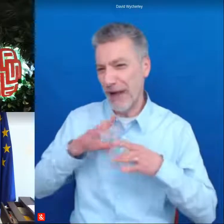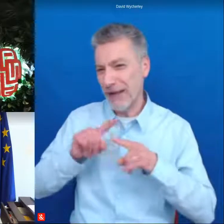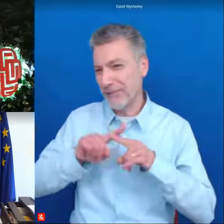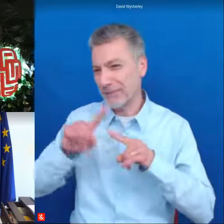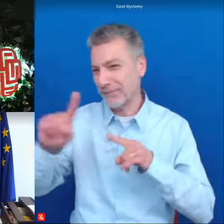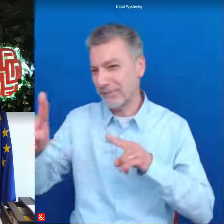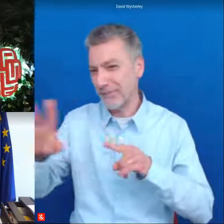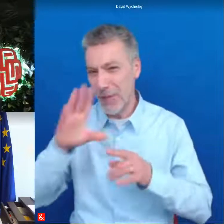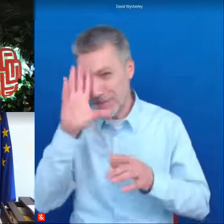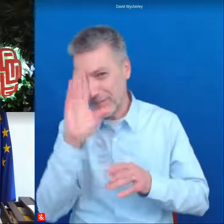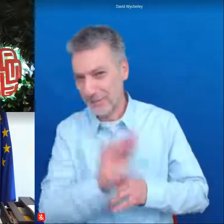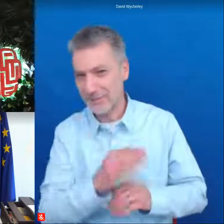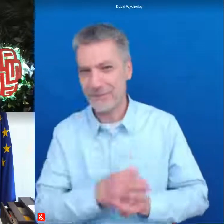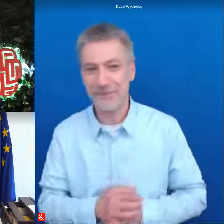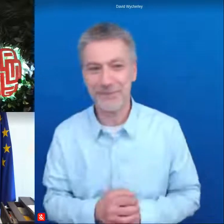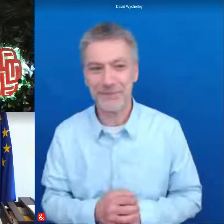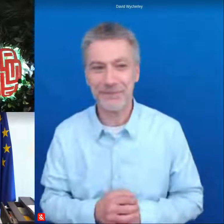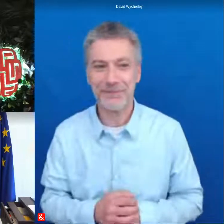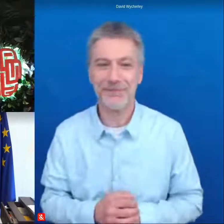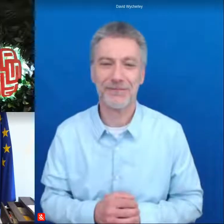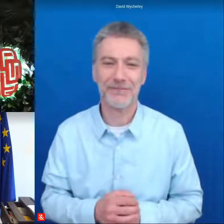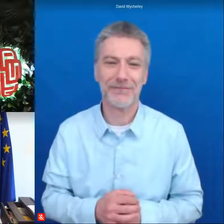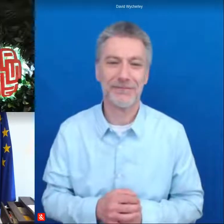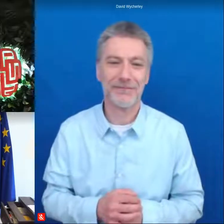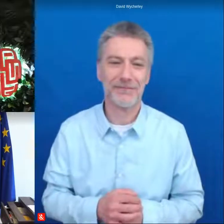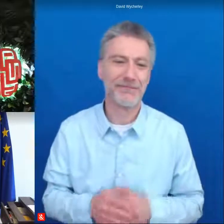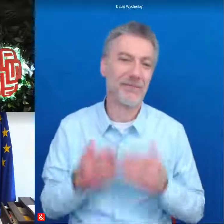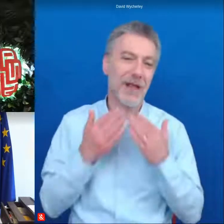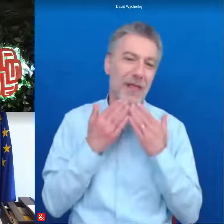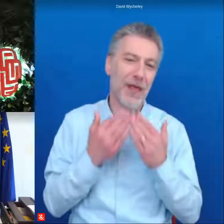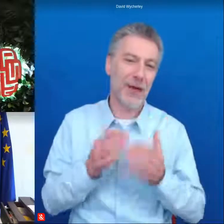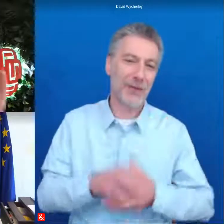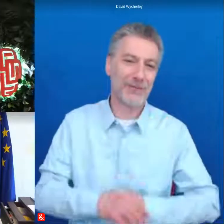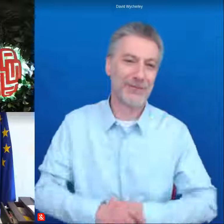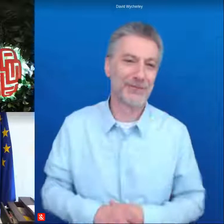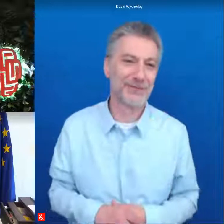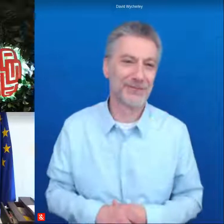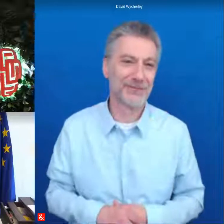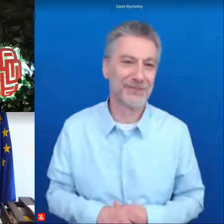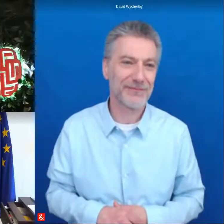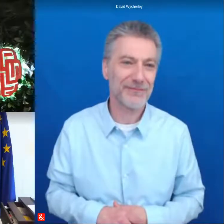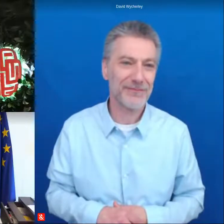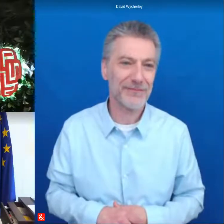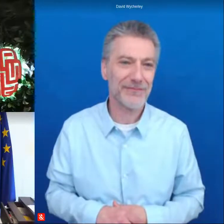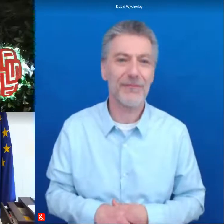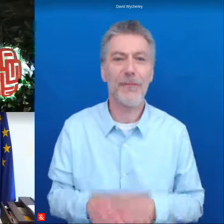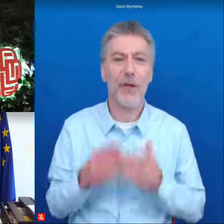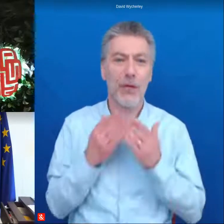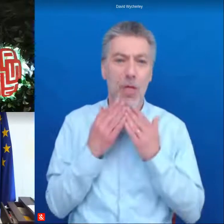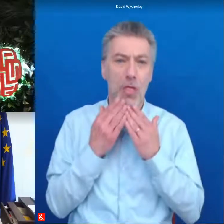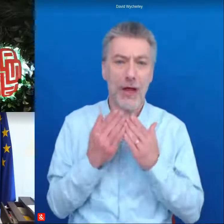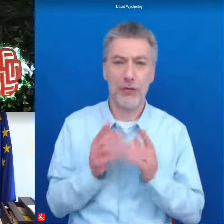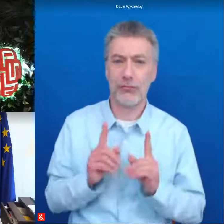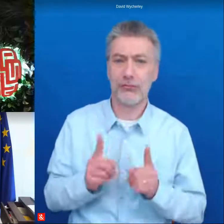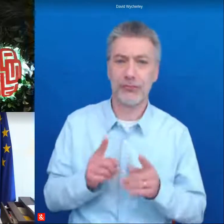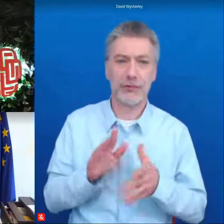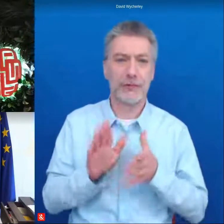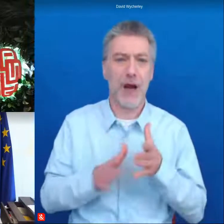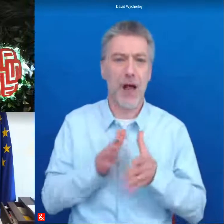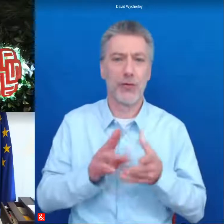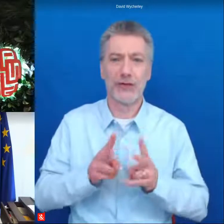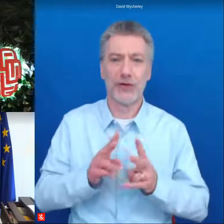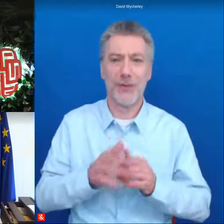will hear from us thank you and active as you are thank you and thank you also uh to our sign language